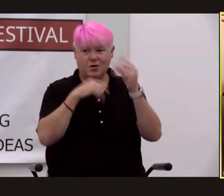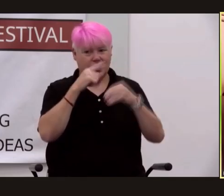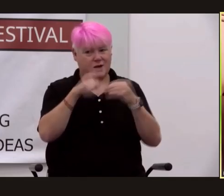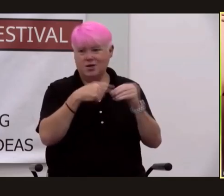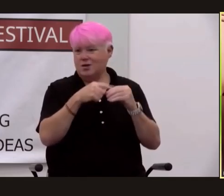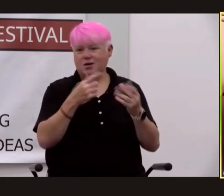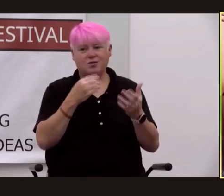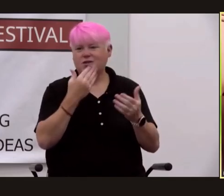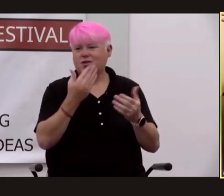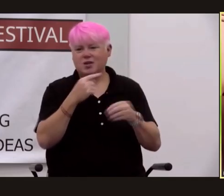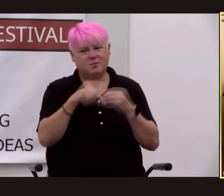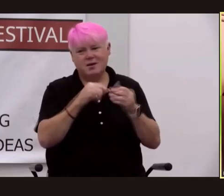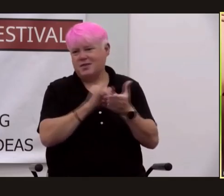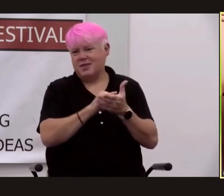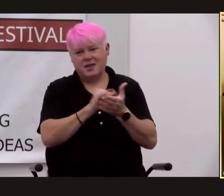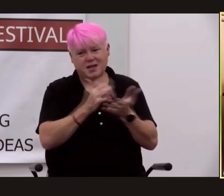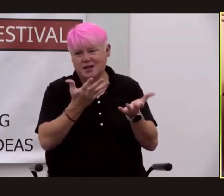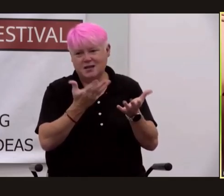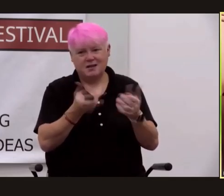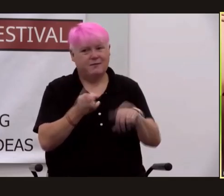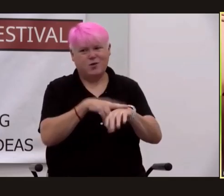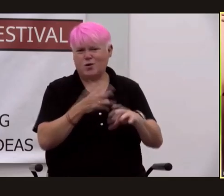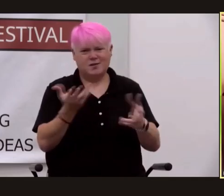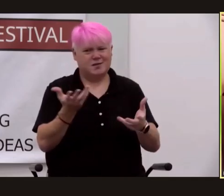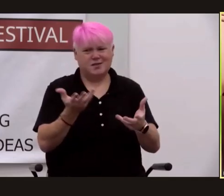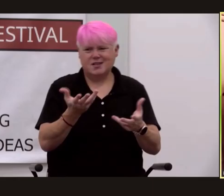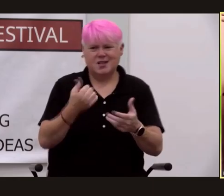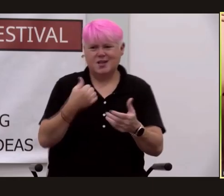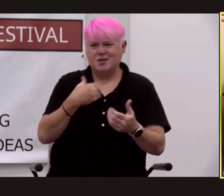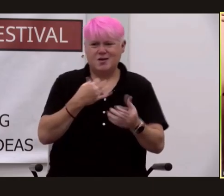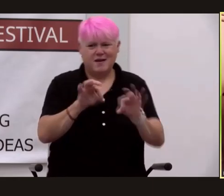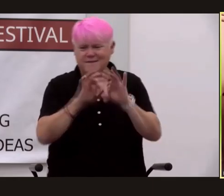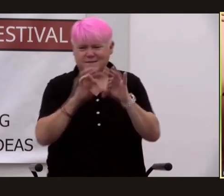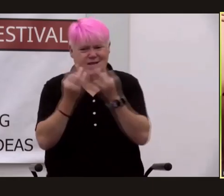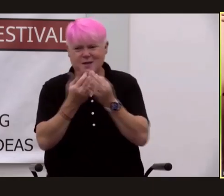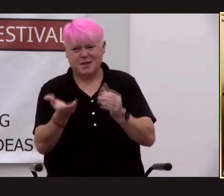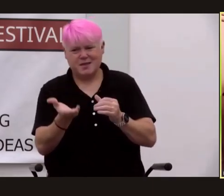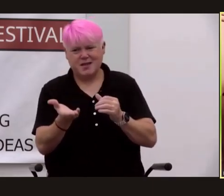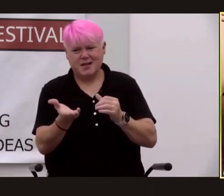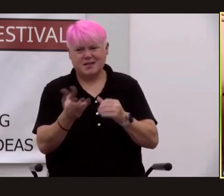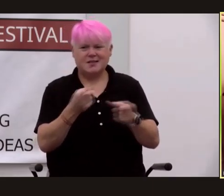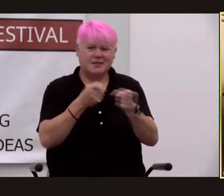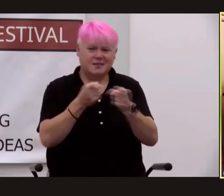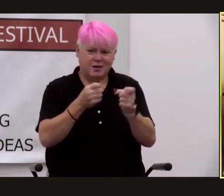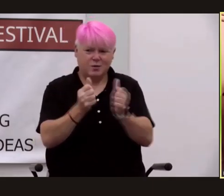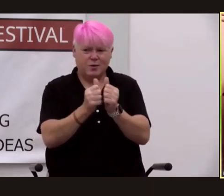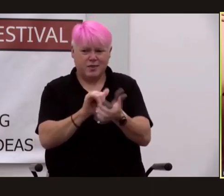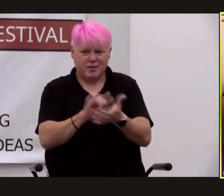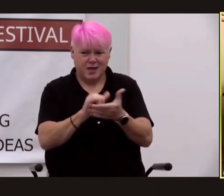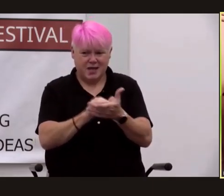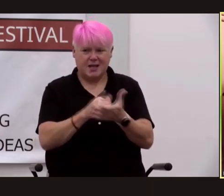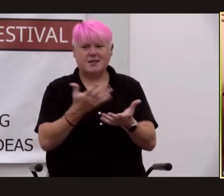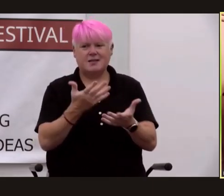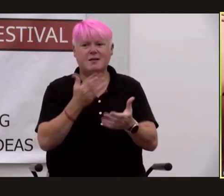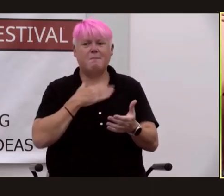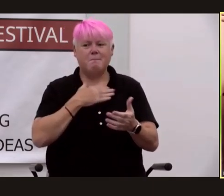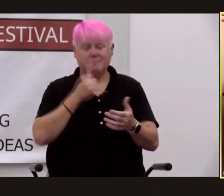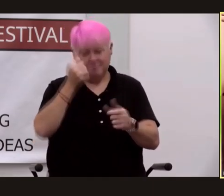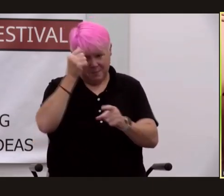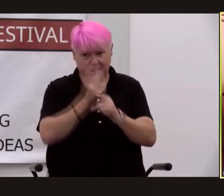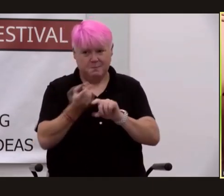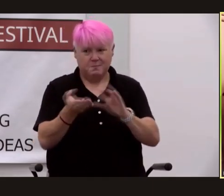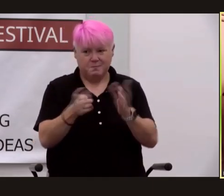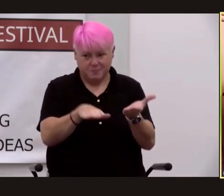uh of course right you got a family crisis deal with that well i dealt with that my younger brother passed away um